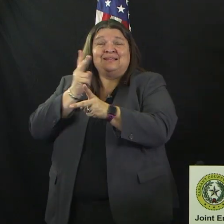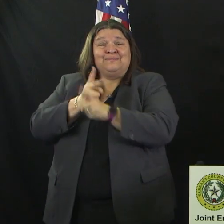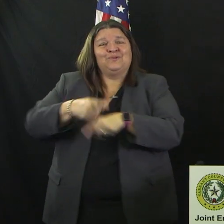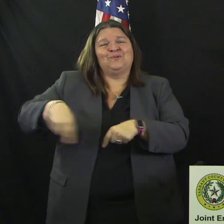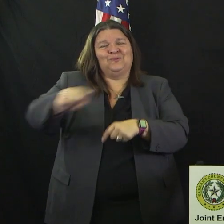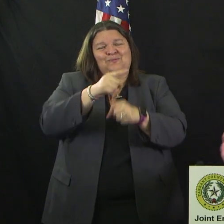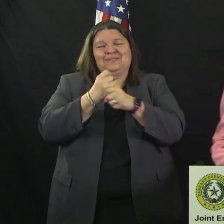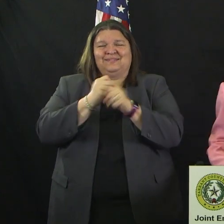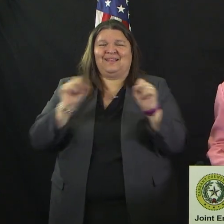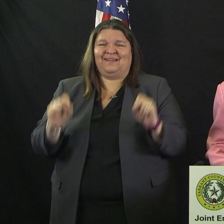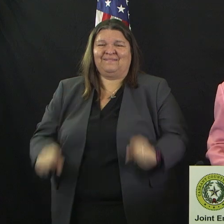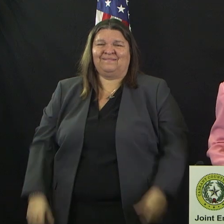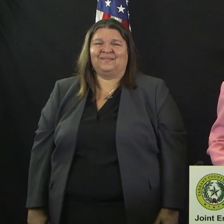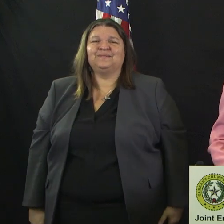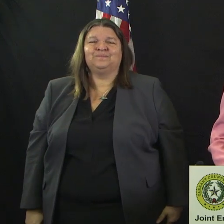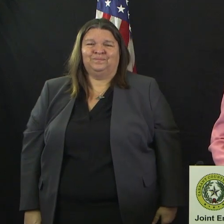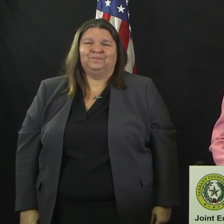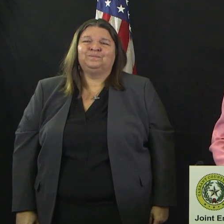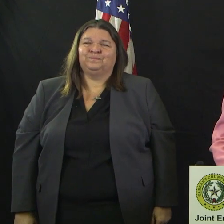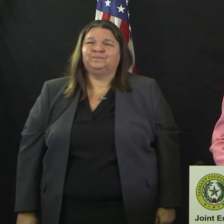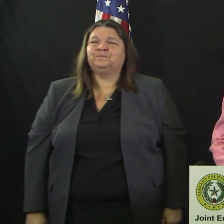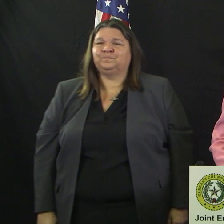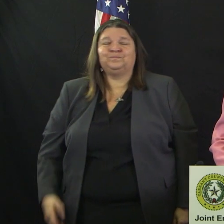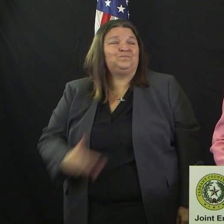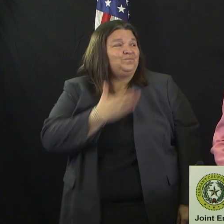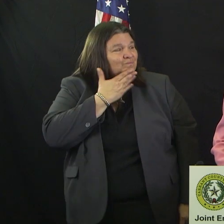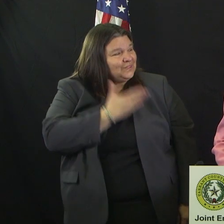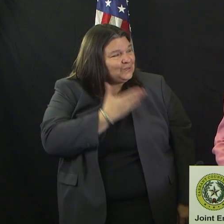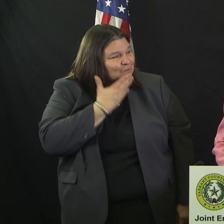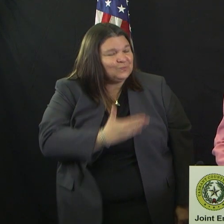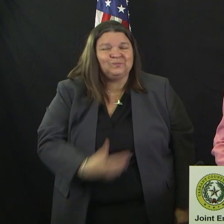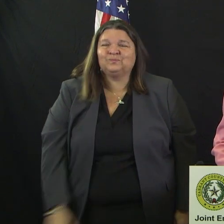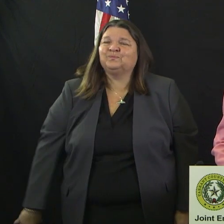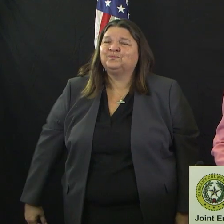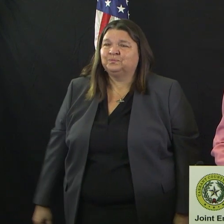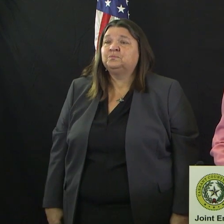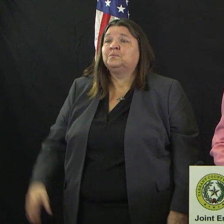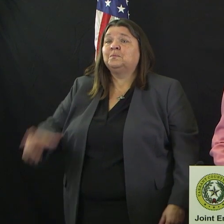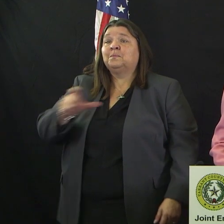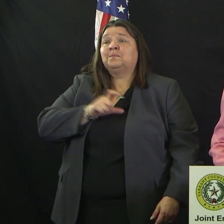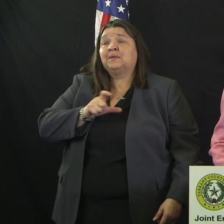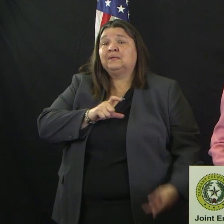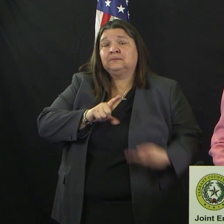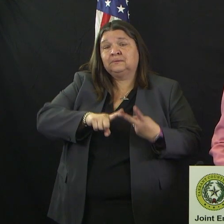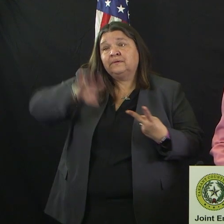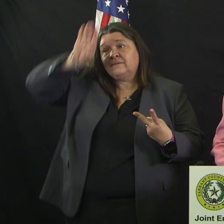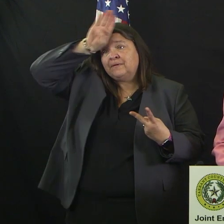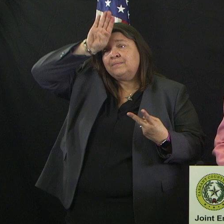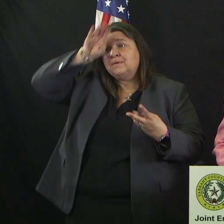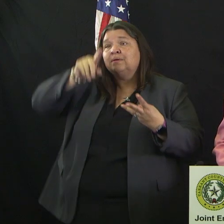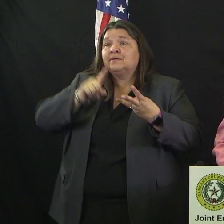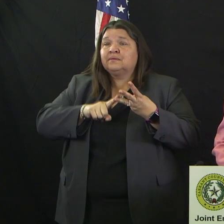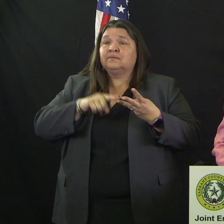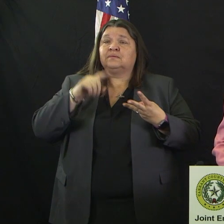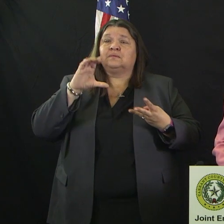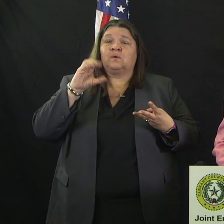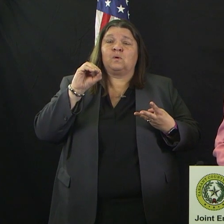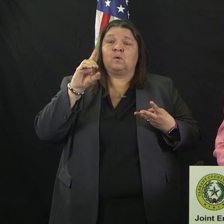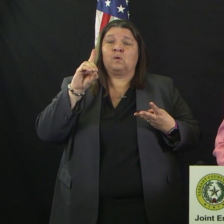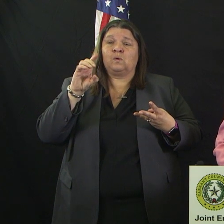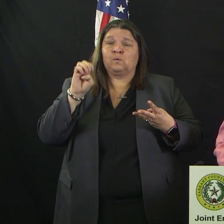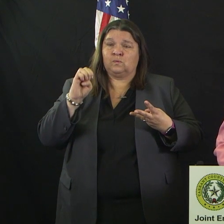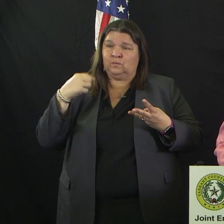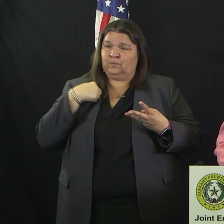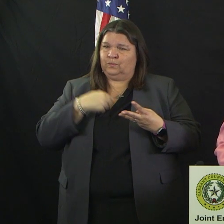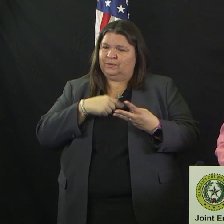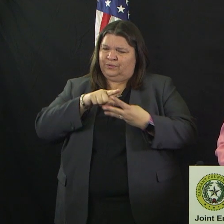Thank you, Chief Davis. You do need to know that our first responders, fire, police, and then our code department too, are working really hard. If you see